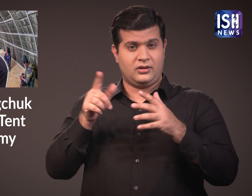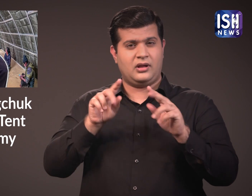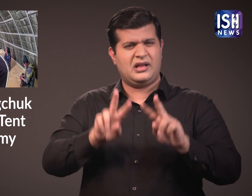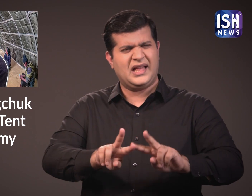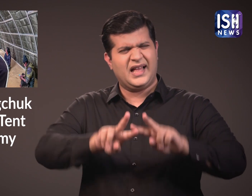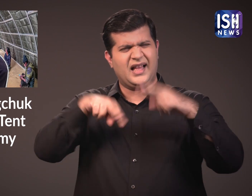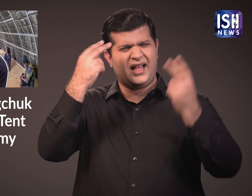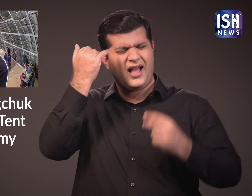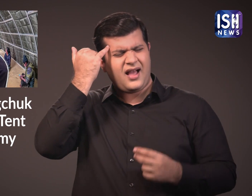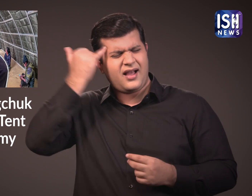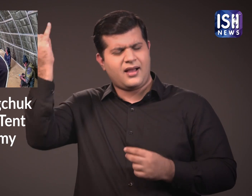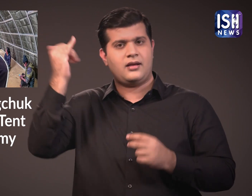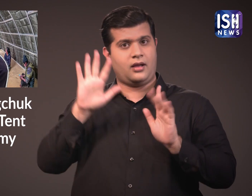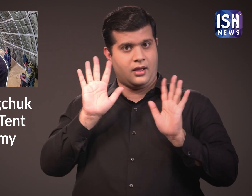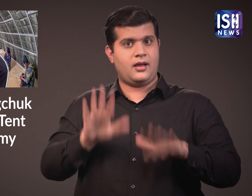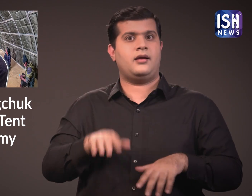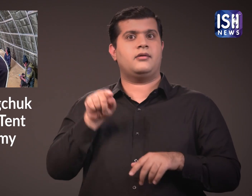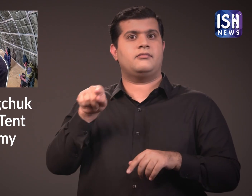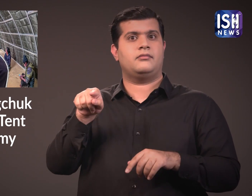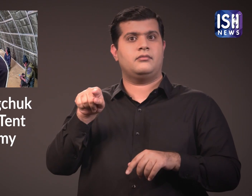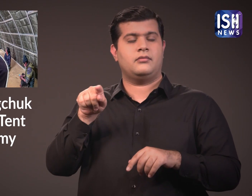Sonam Vangchuk has got a unique idea.